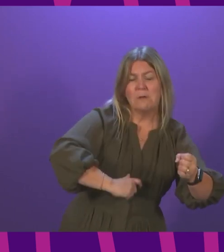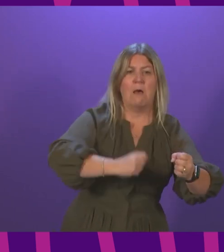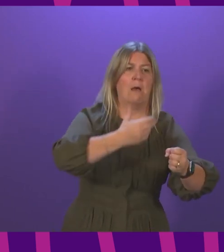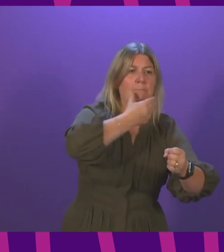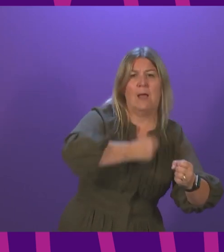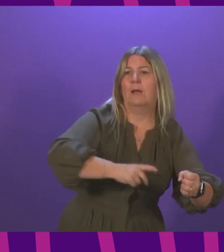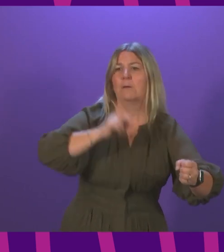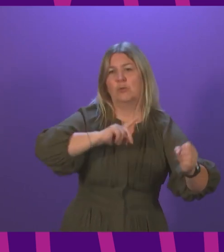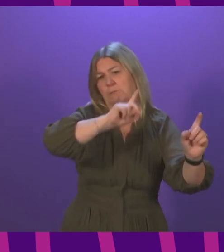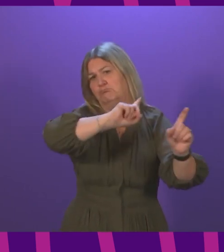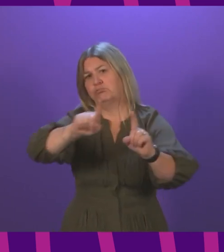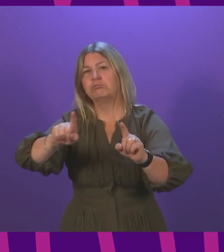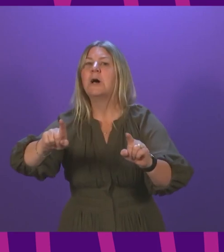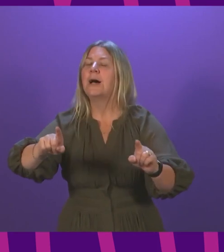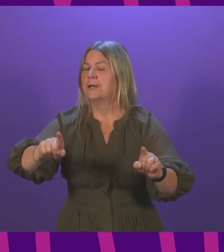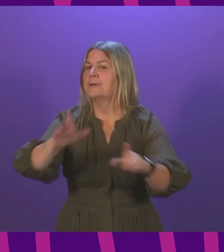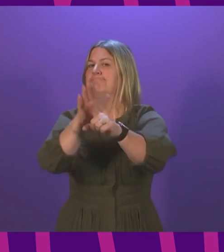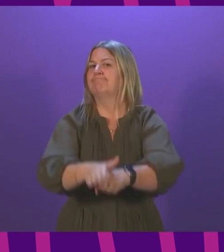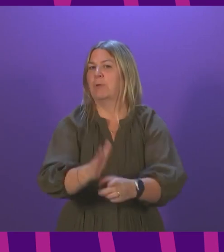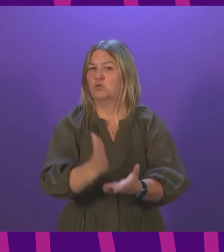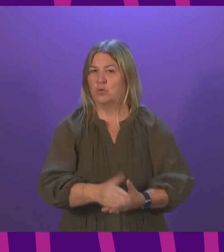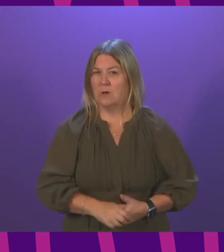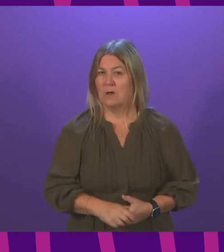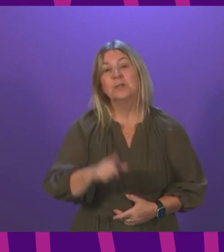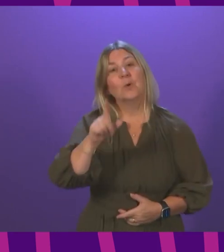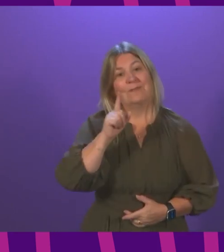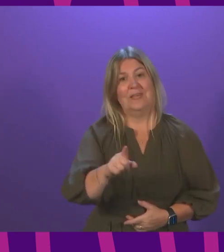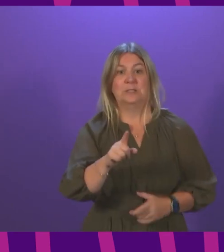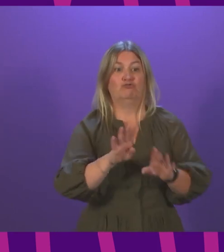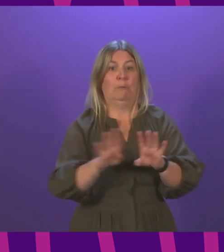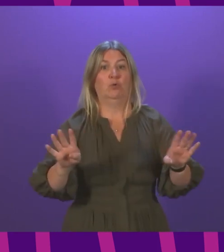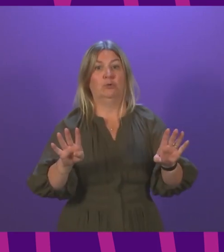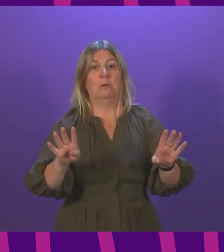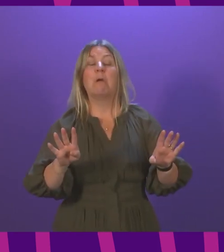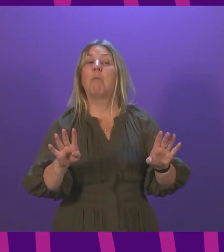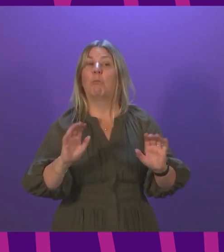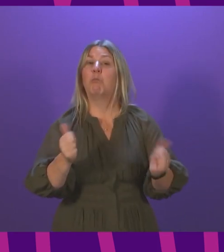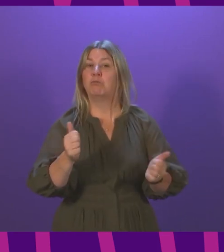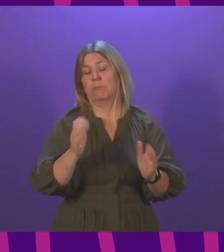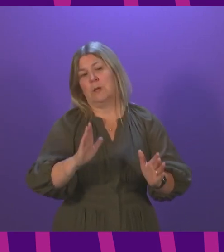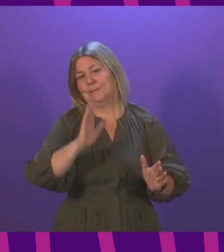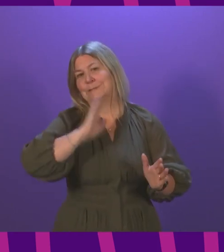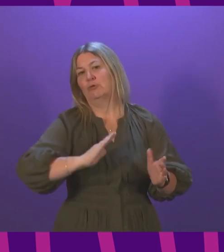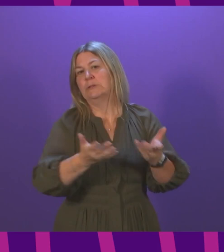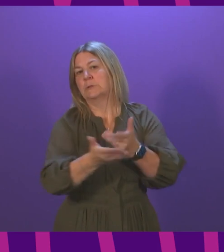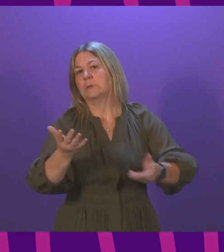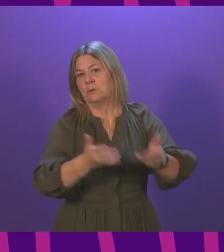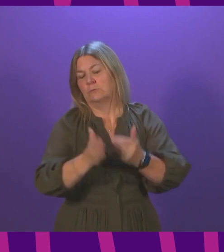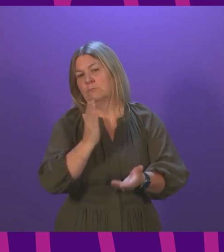of this tribunal must be taken seriously, and I welcome the response of Police Scotland yesterday to accept the findings and